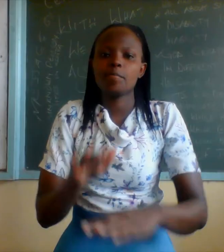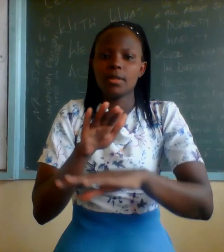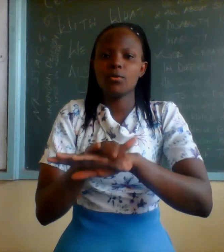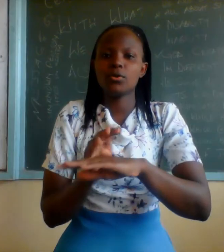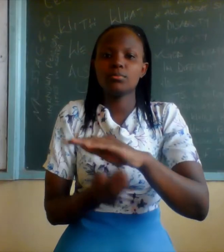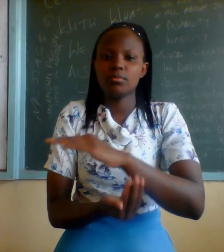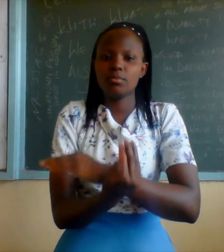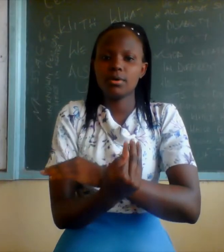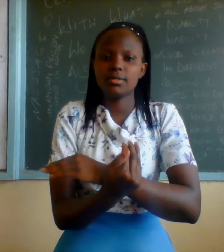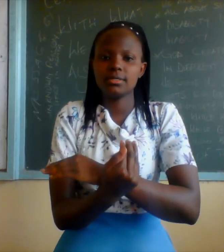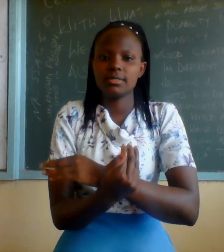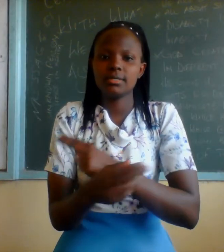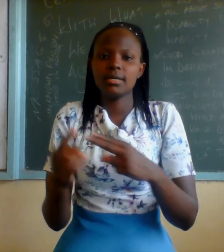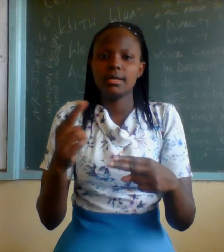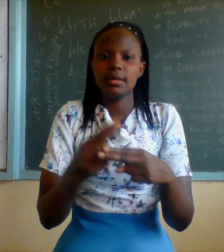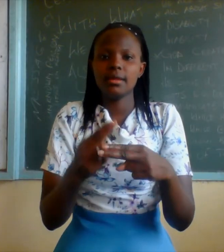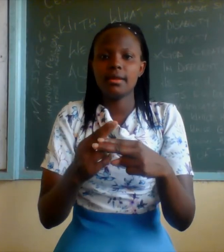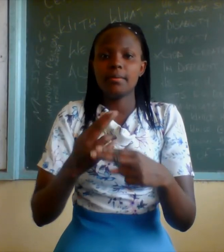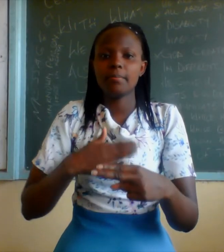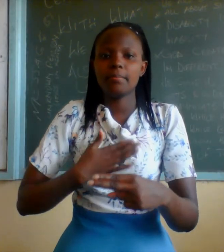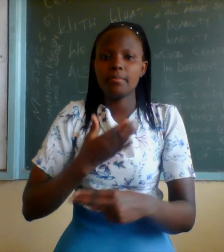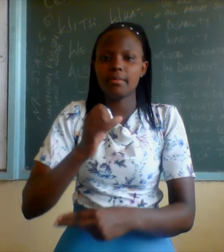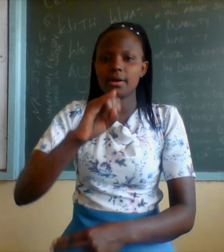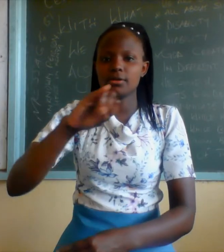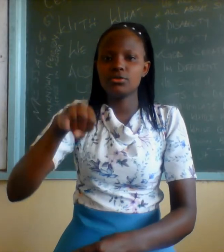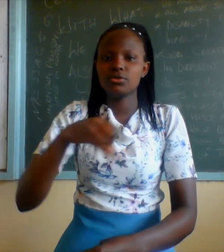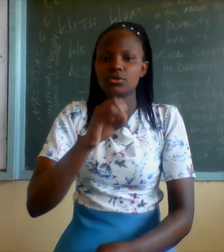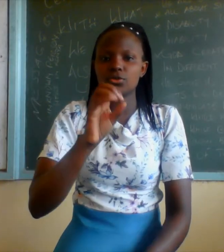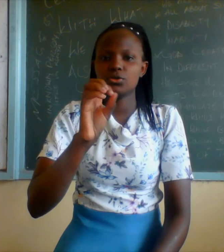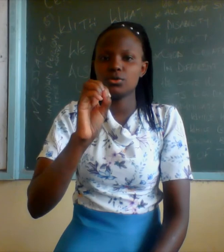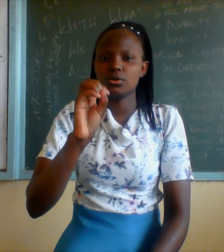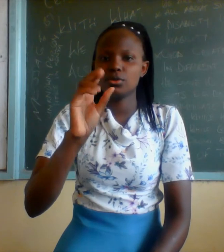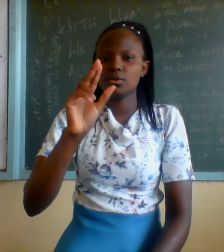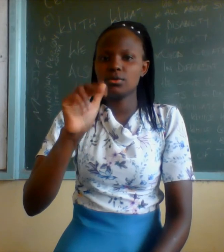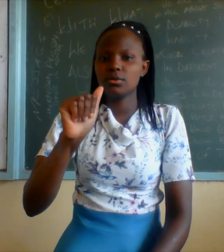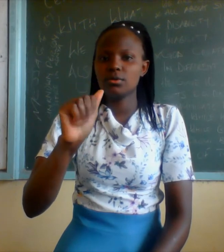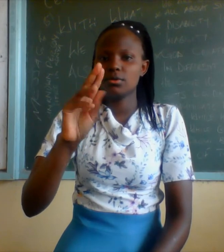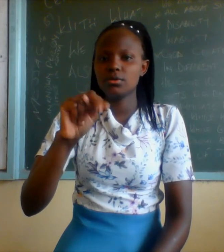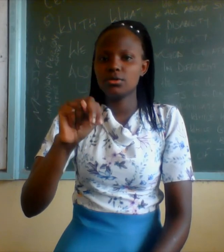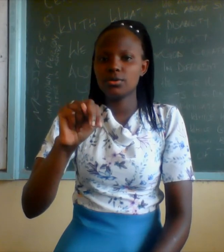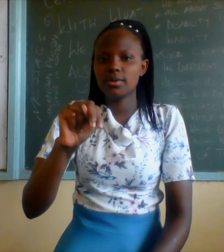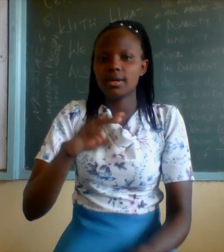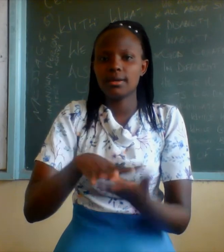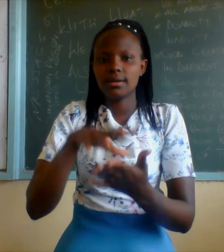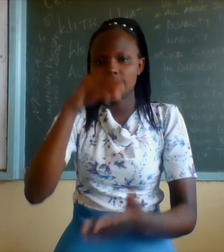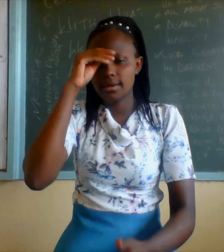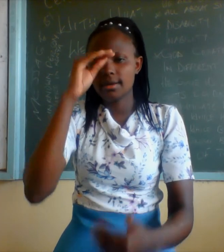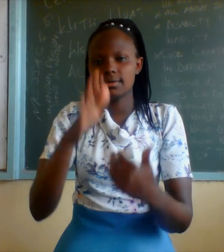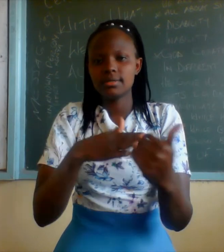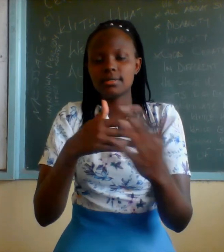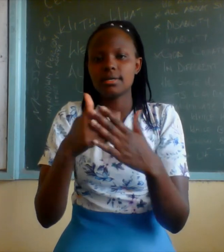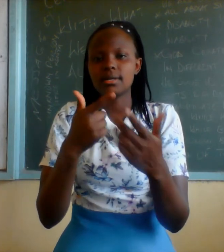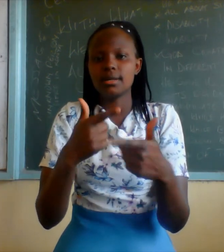My name is Joan Wanjomu, and I learn sign language, ethical, technical,